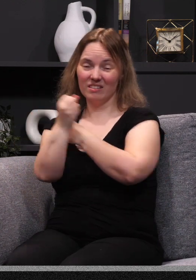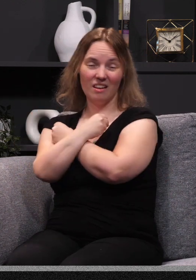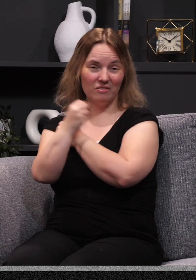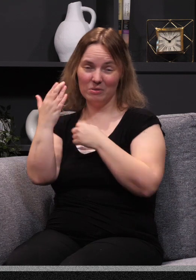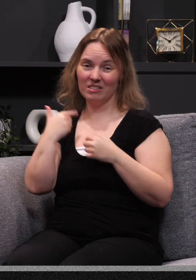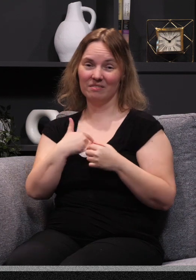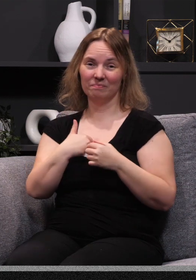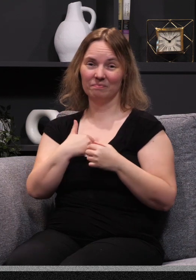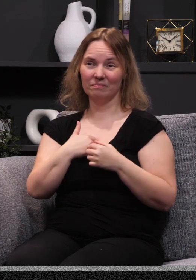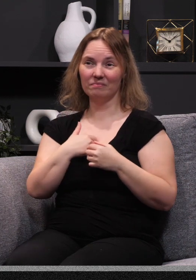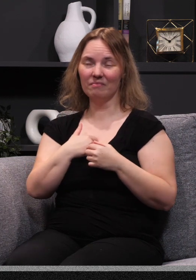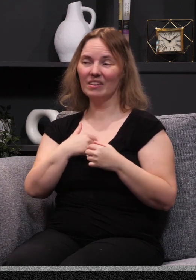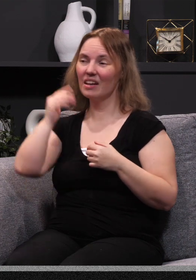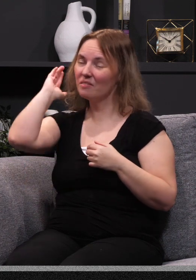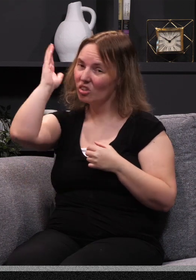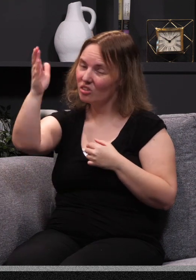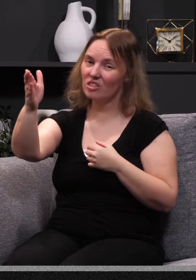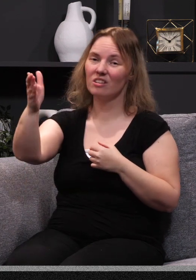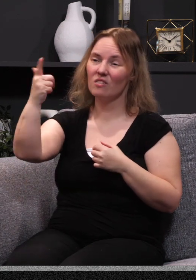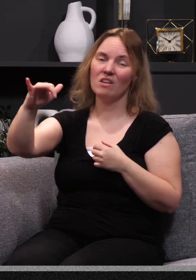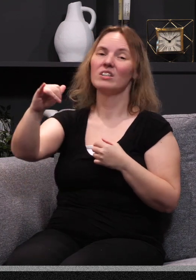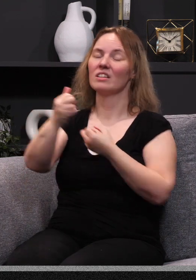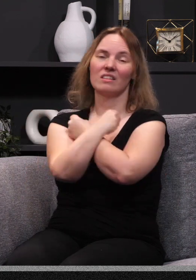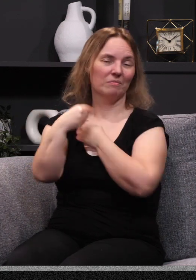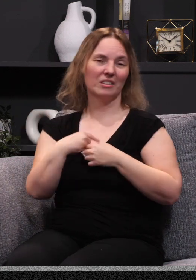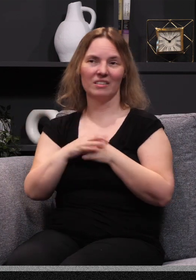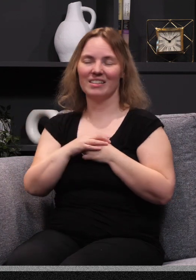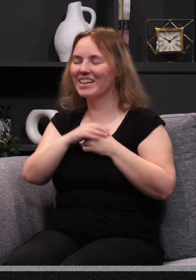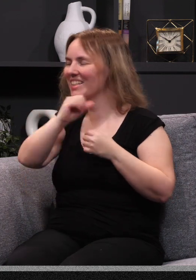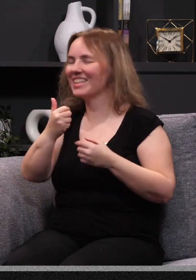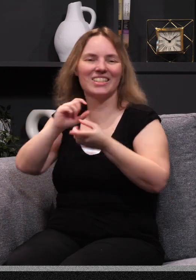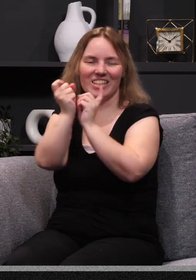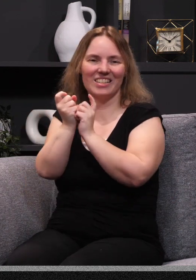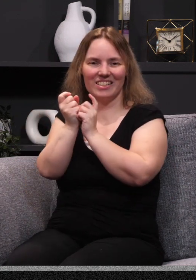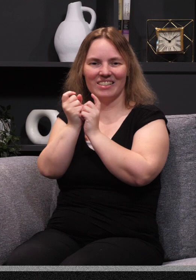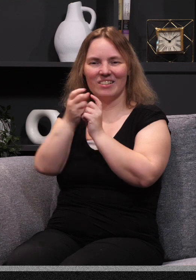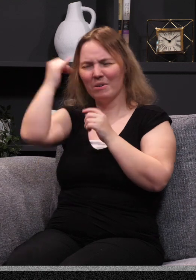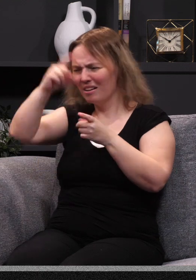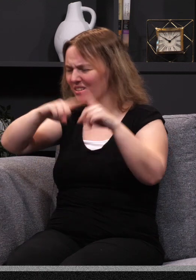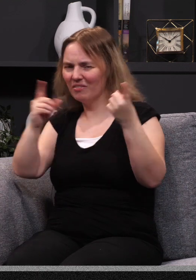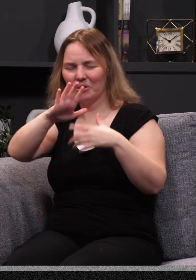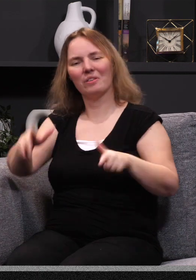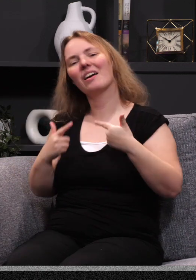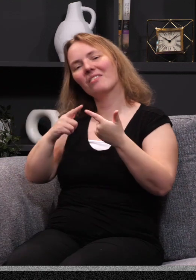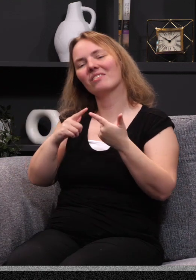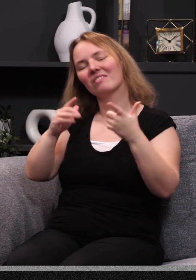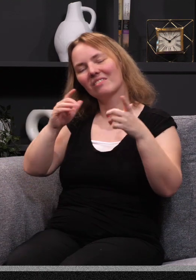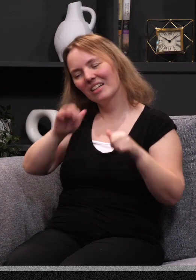has always loved me, and that God will always love me. That that doesn't change. Imagine how different your life can